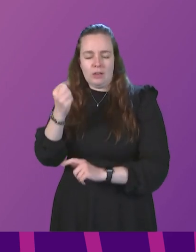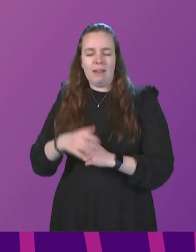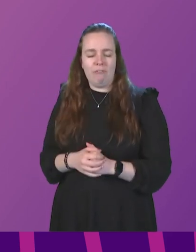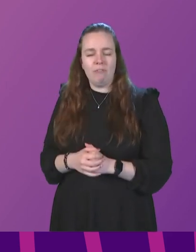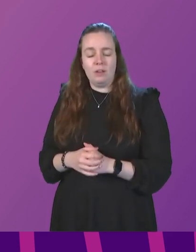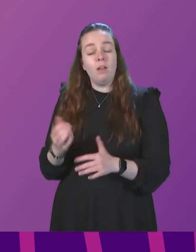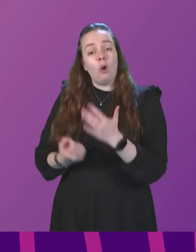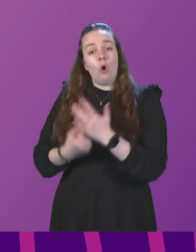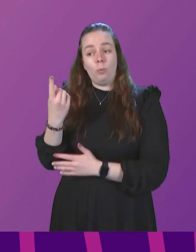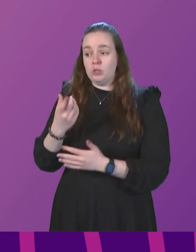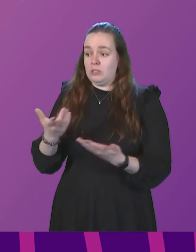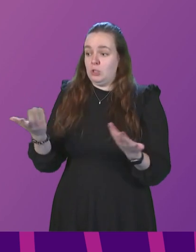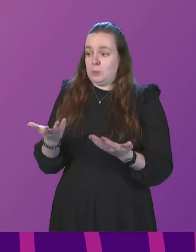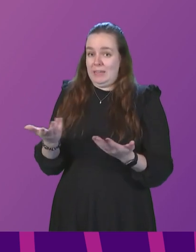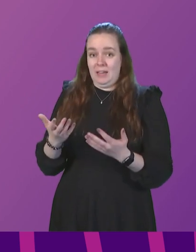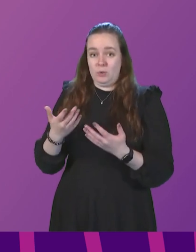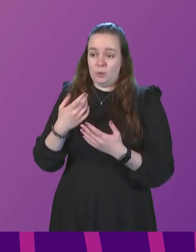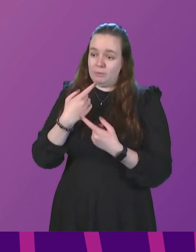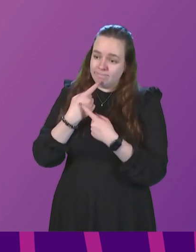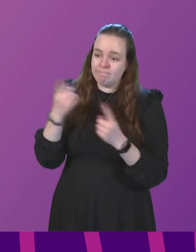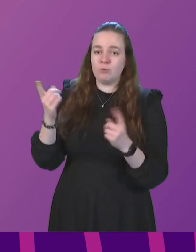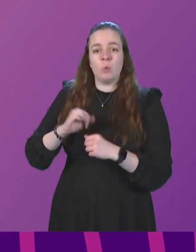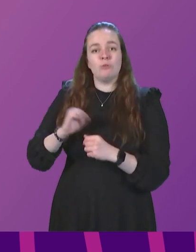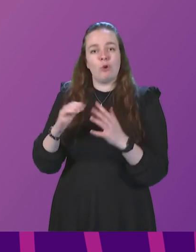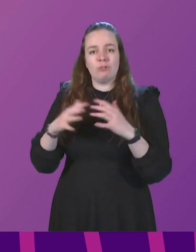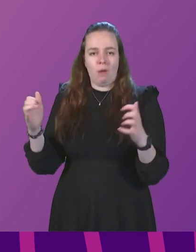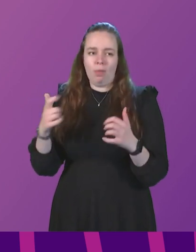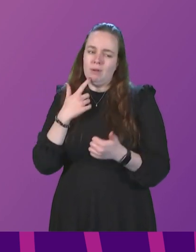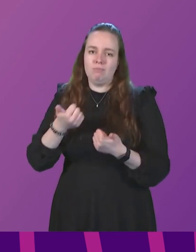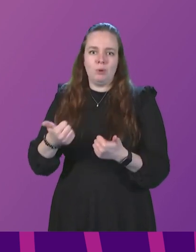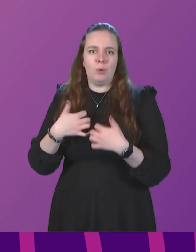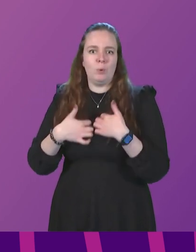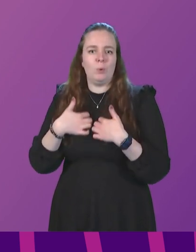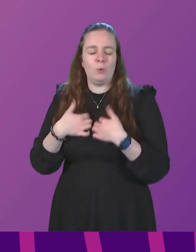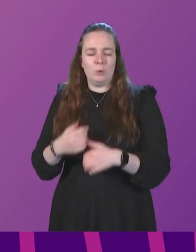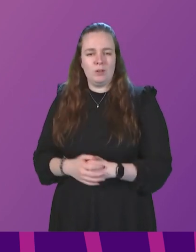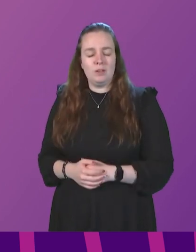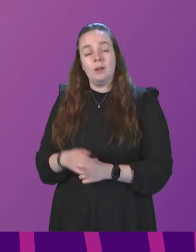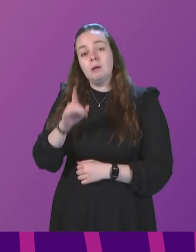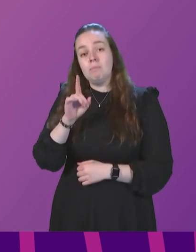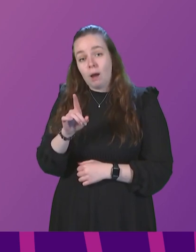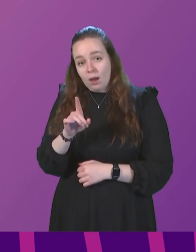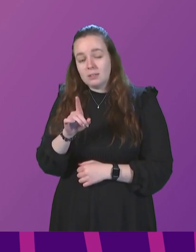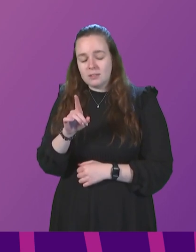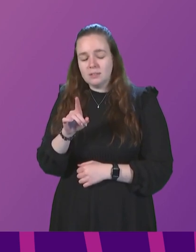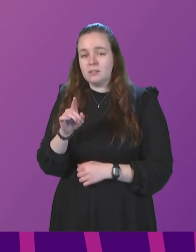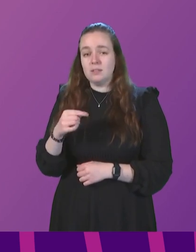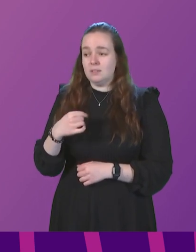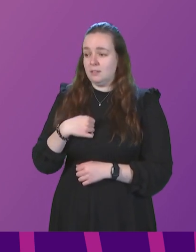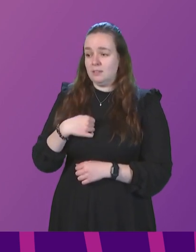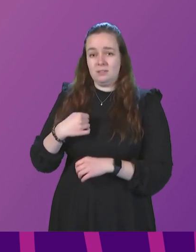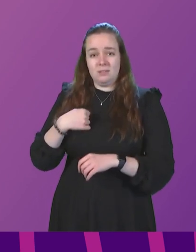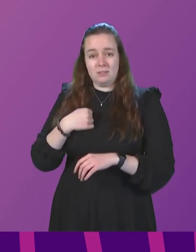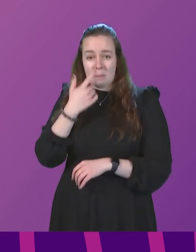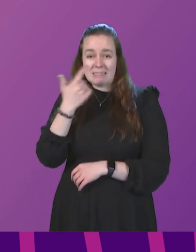opportunity to speak to the Scottish Parliament seems too good to pass up. But it isn't a 17-year-old's